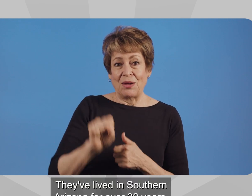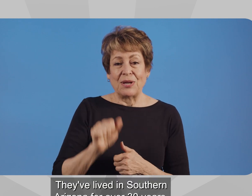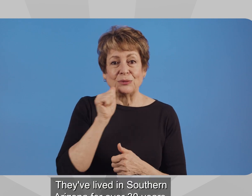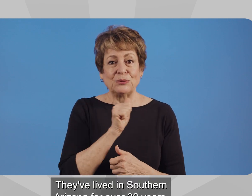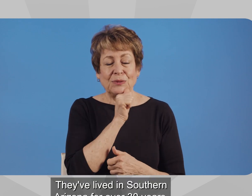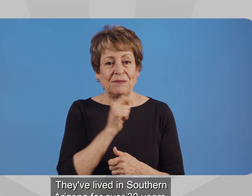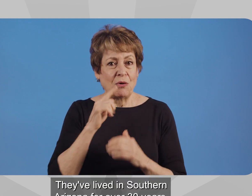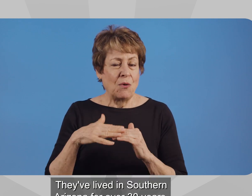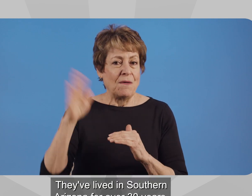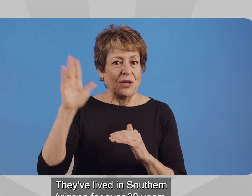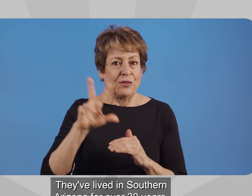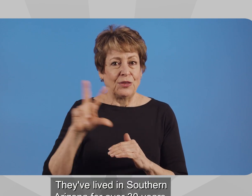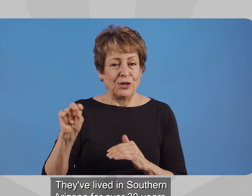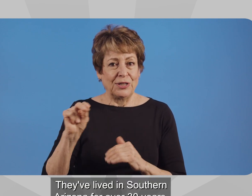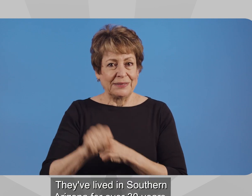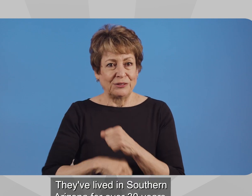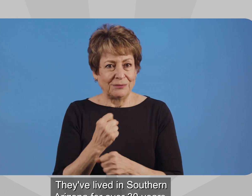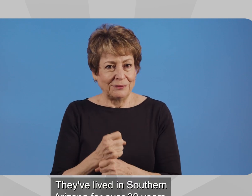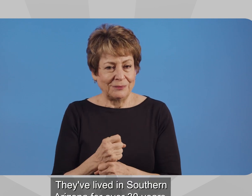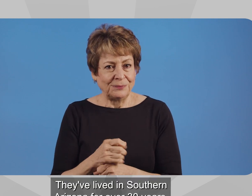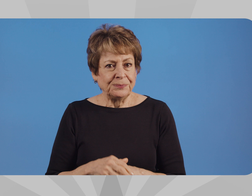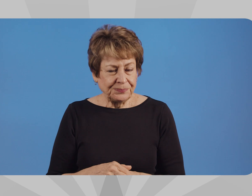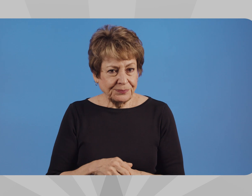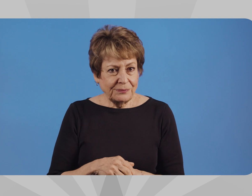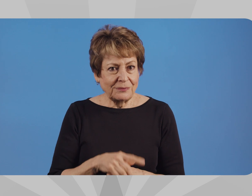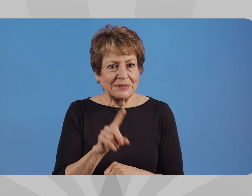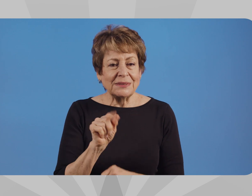They've lived in southern Arizona for over 30 years.